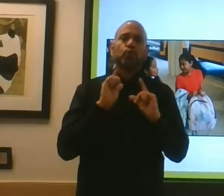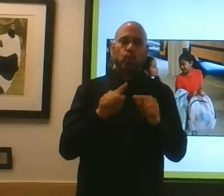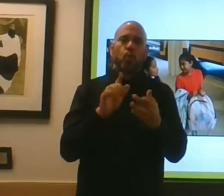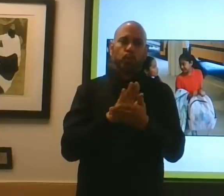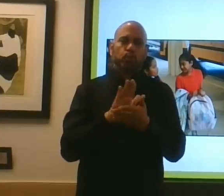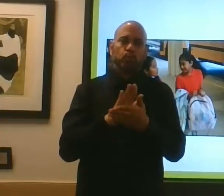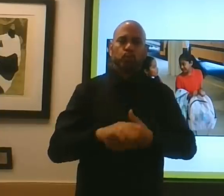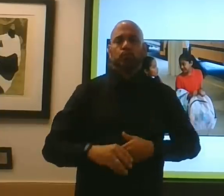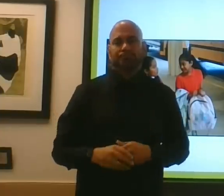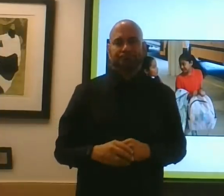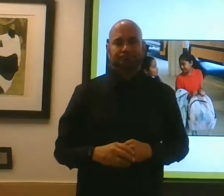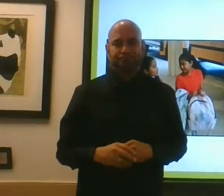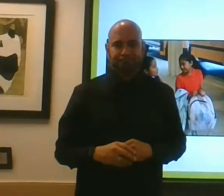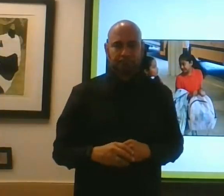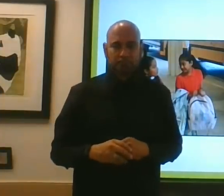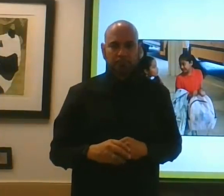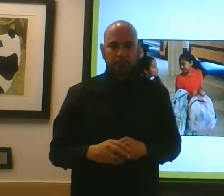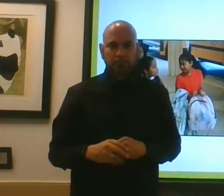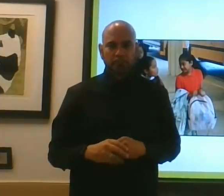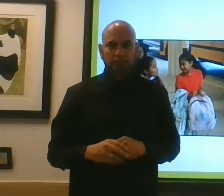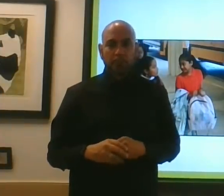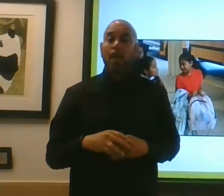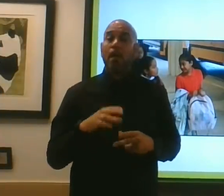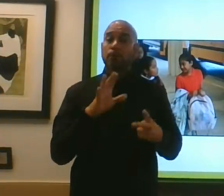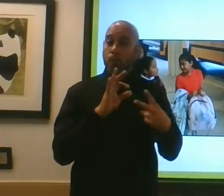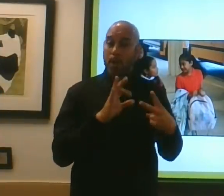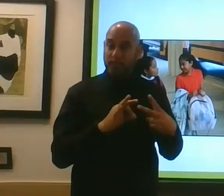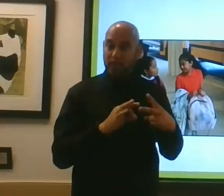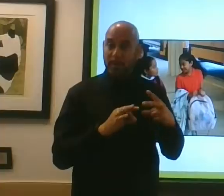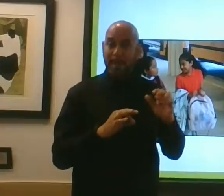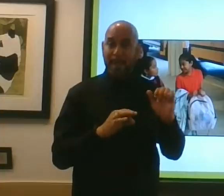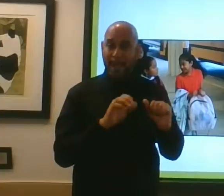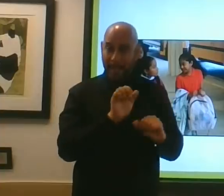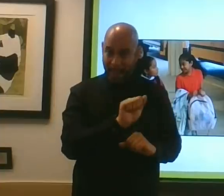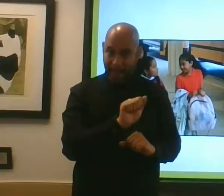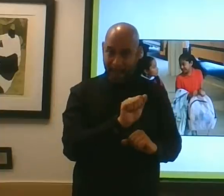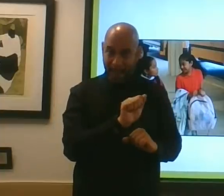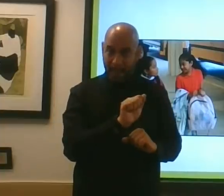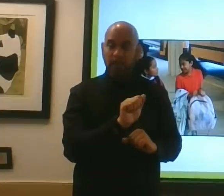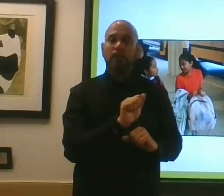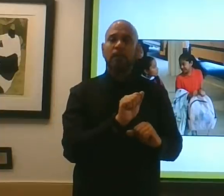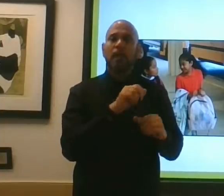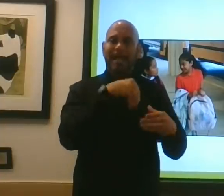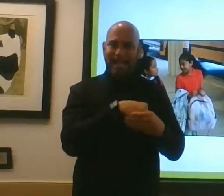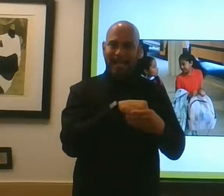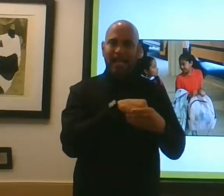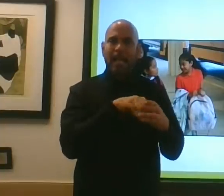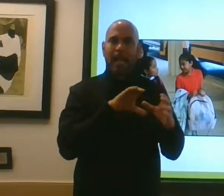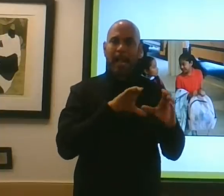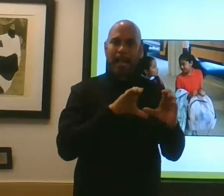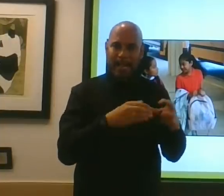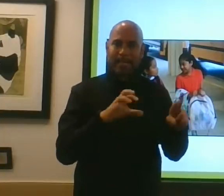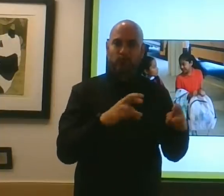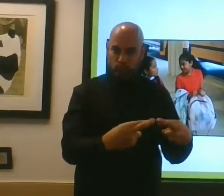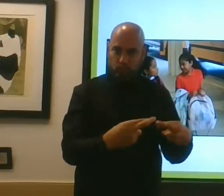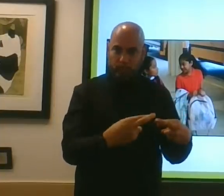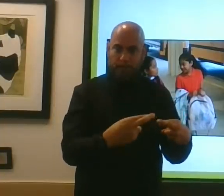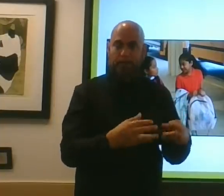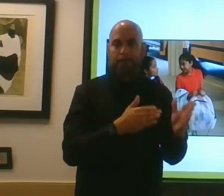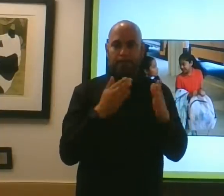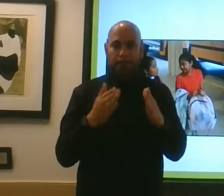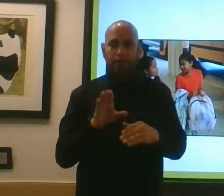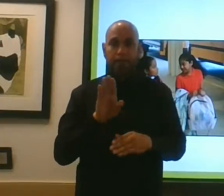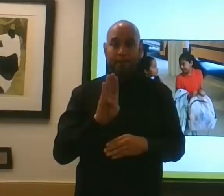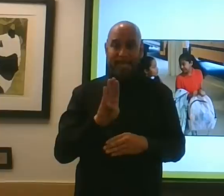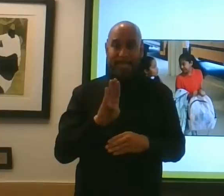option. So option A, face-to-face, low risk. Option B, all virtual, high